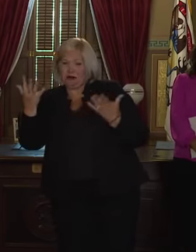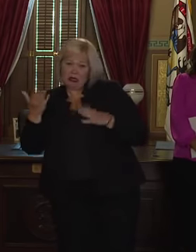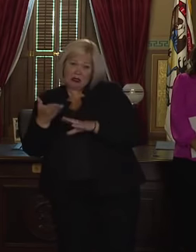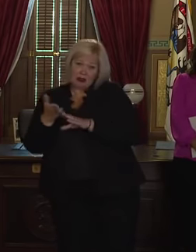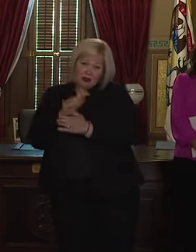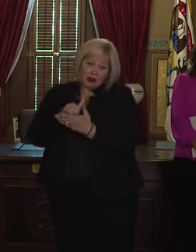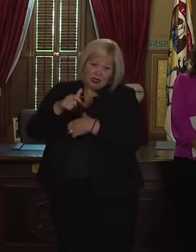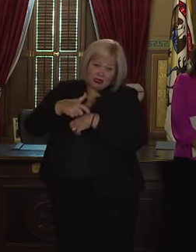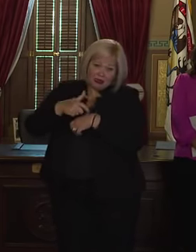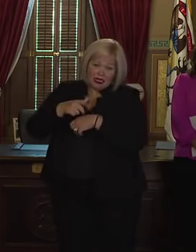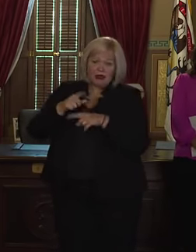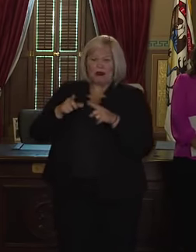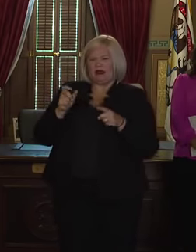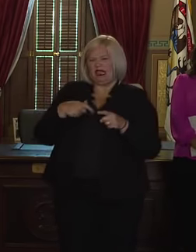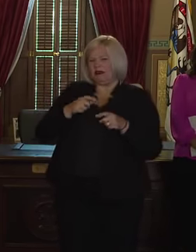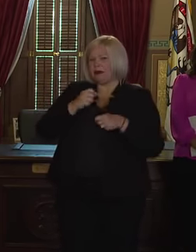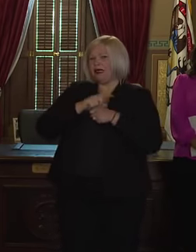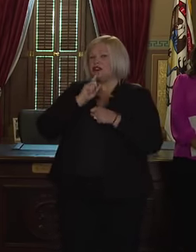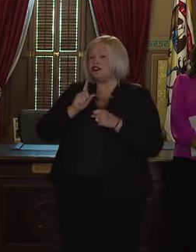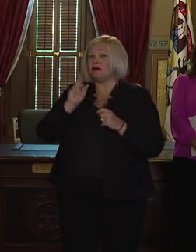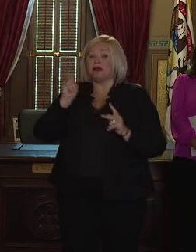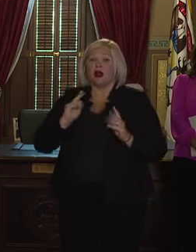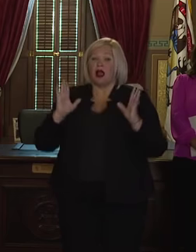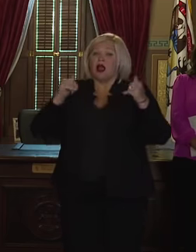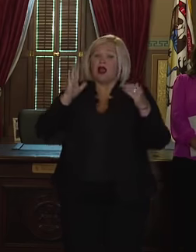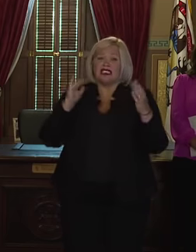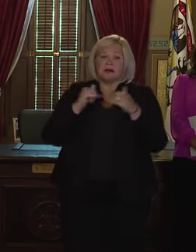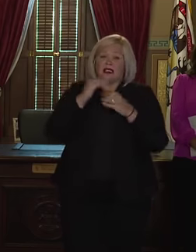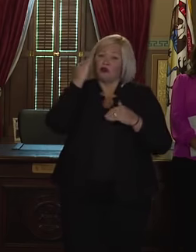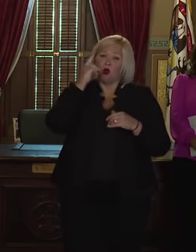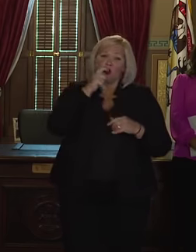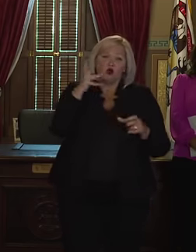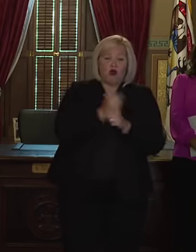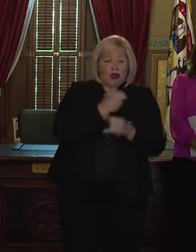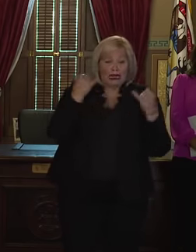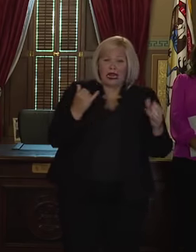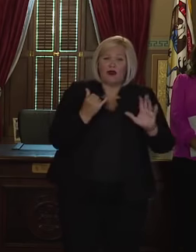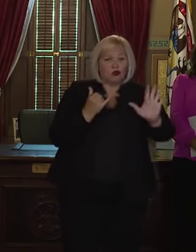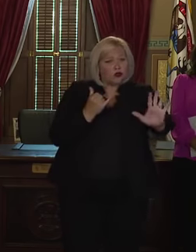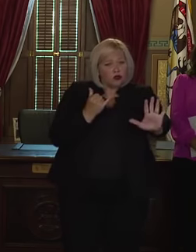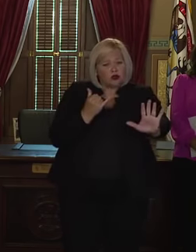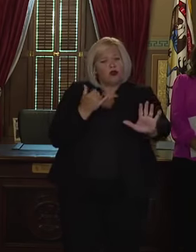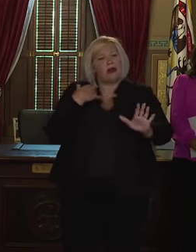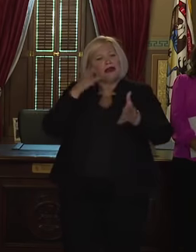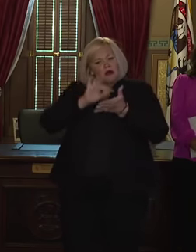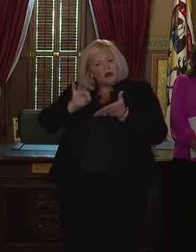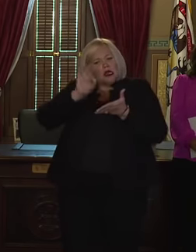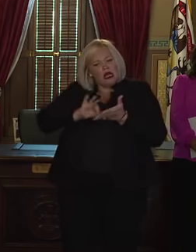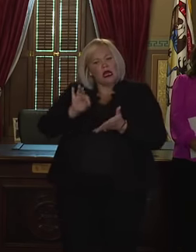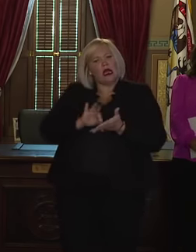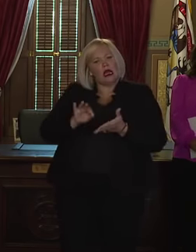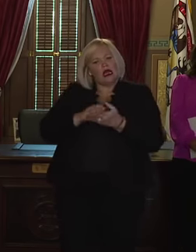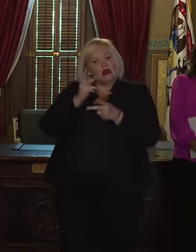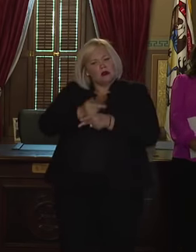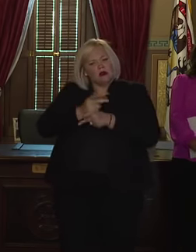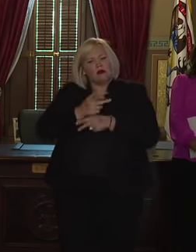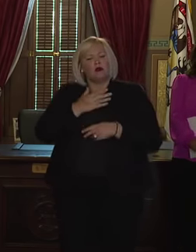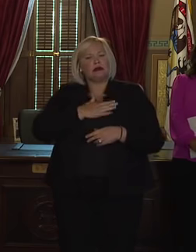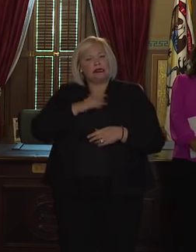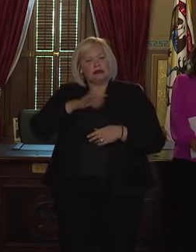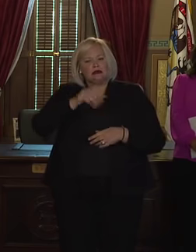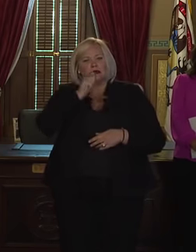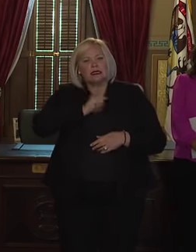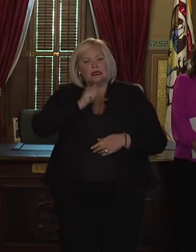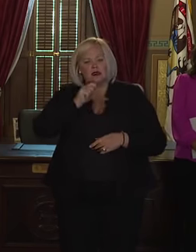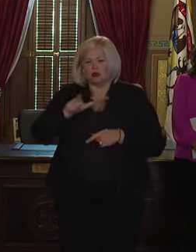but we want to manage those expectations and we want all of our voters, all watching our elections to be patient as